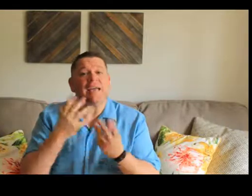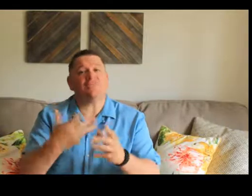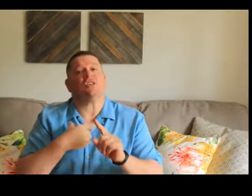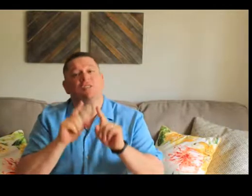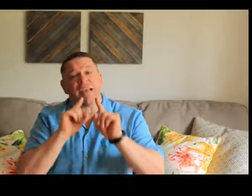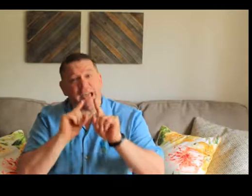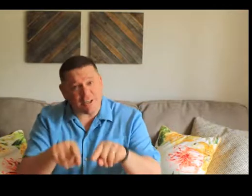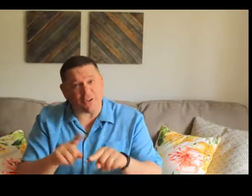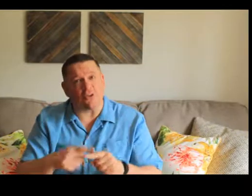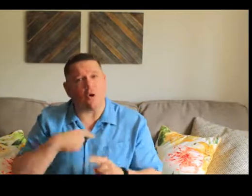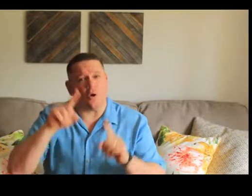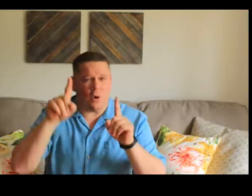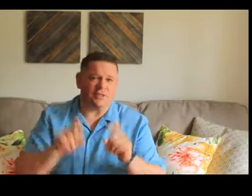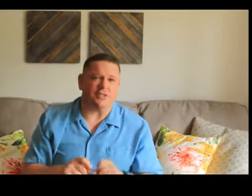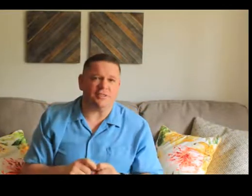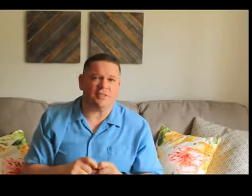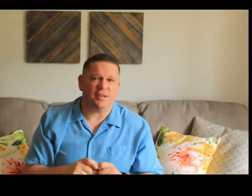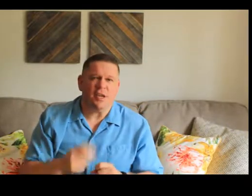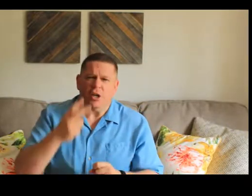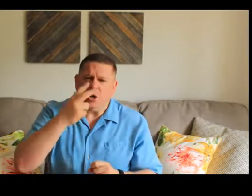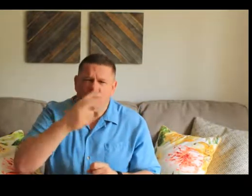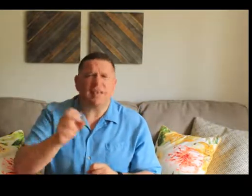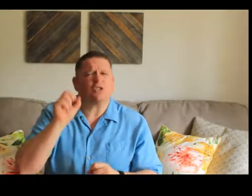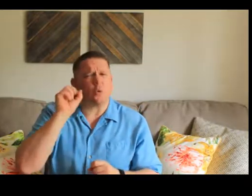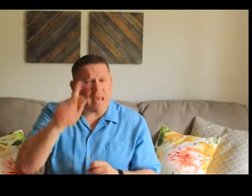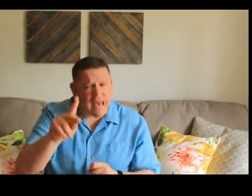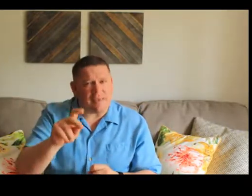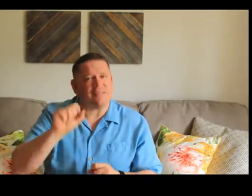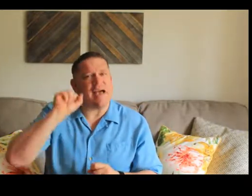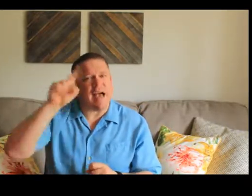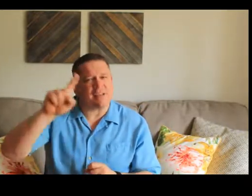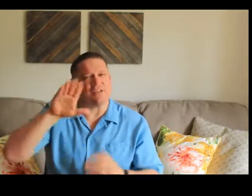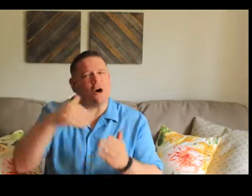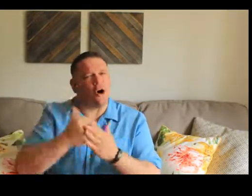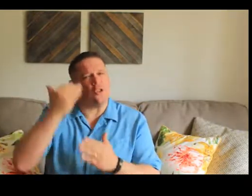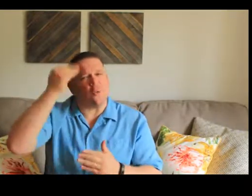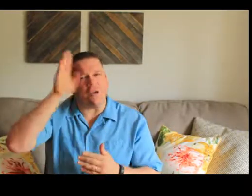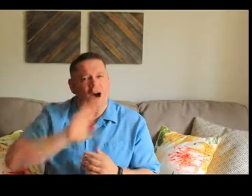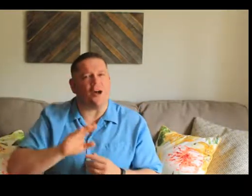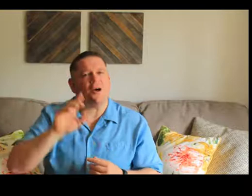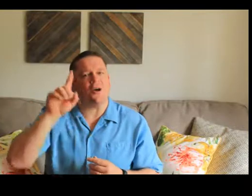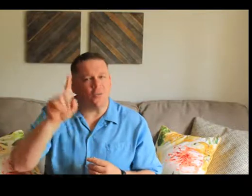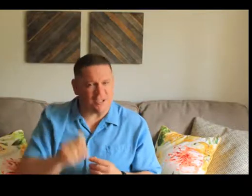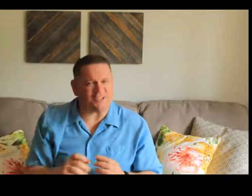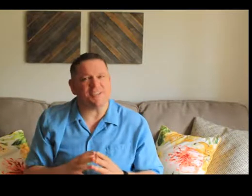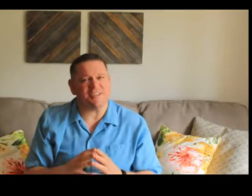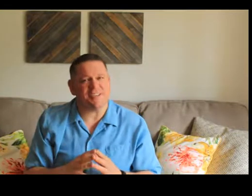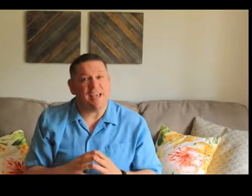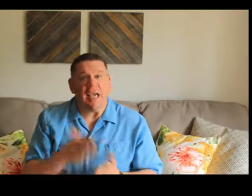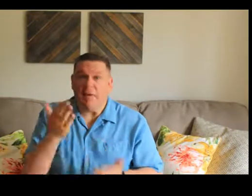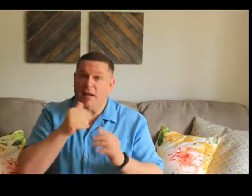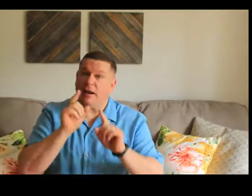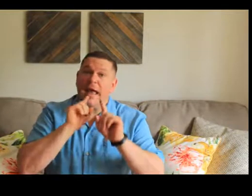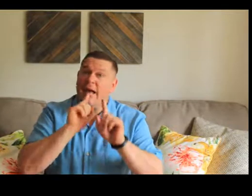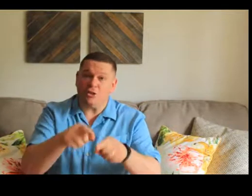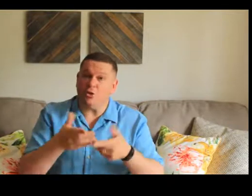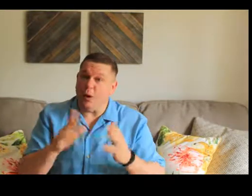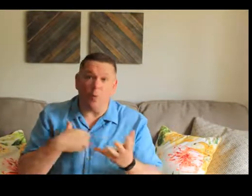gives us the answer to our questions. You see, it's okay to ask an all-knowing God questions. He may not have answered the way we